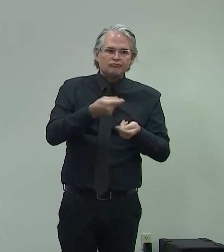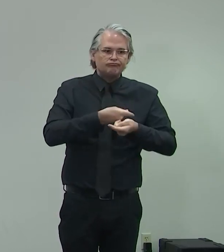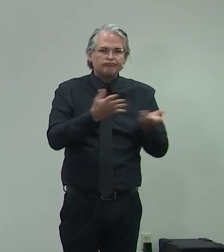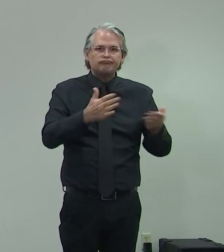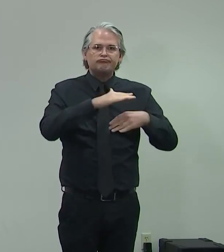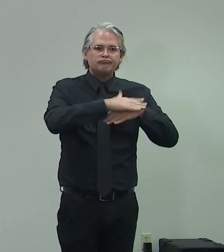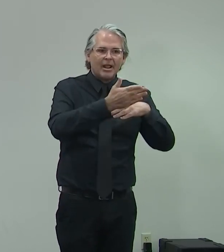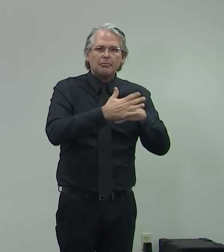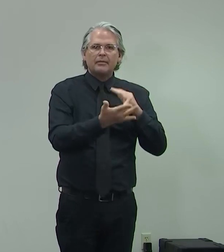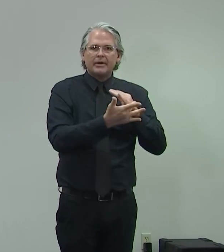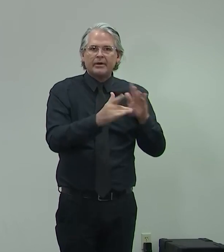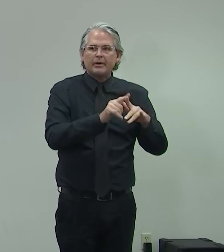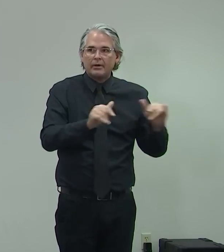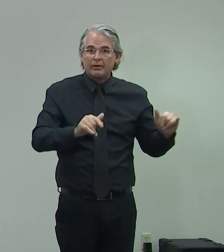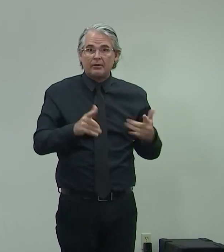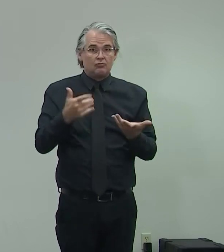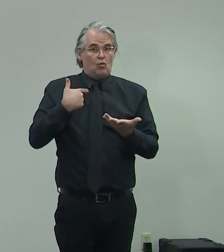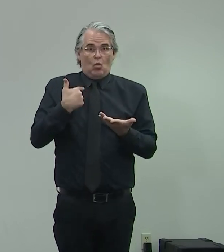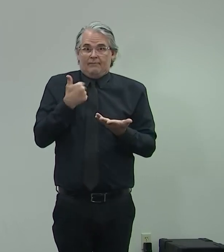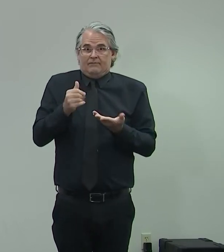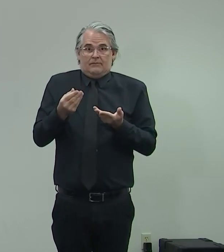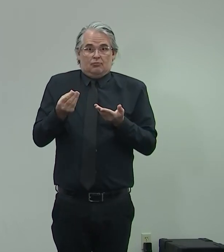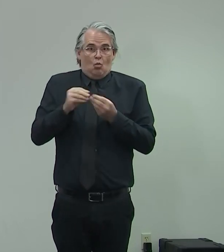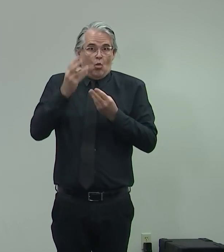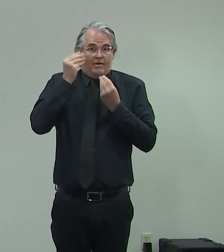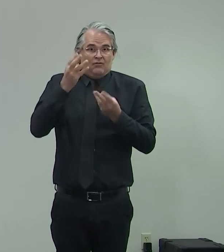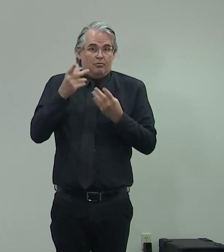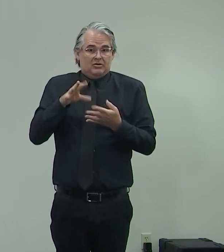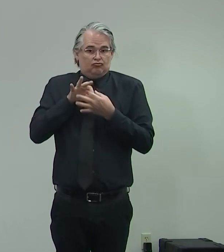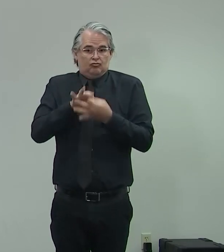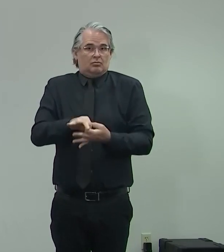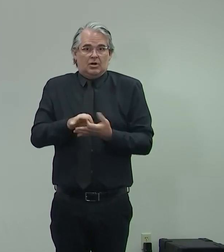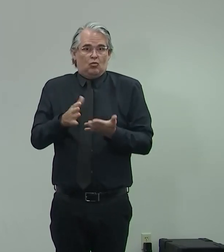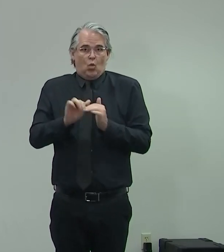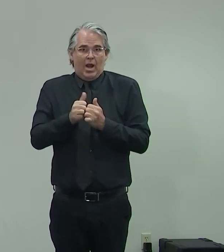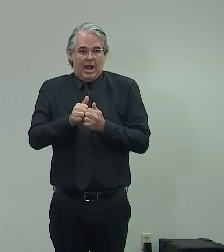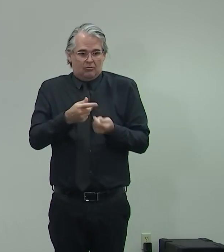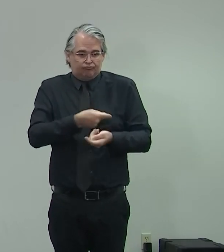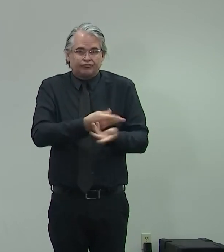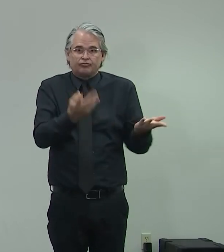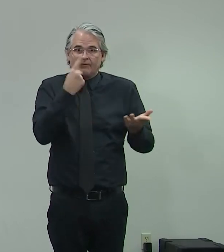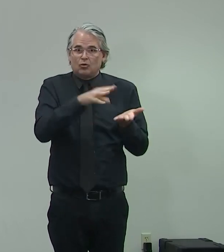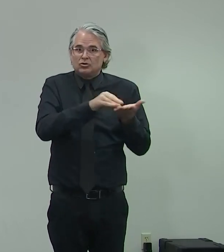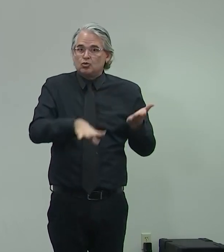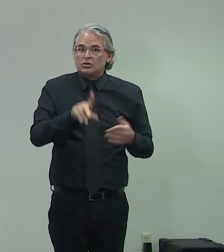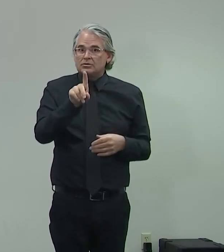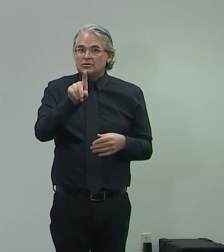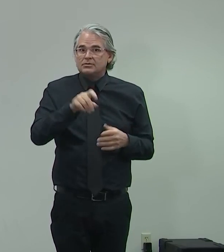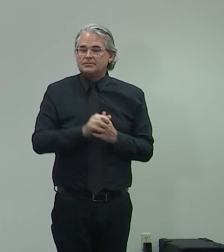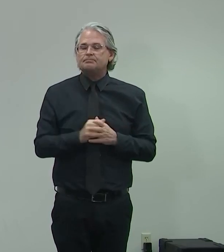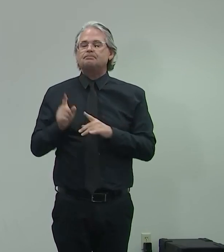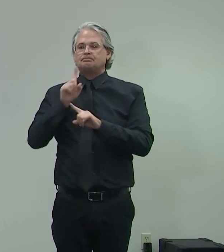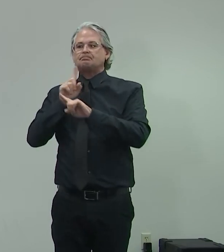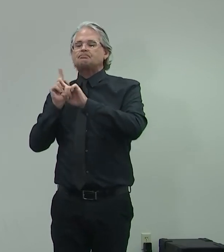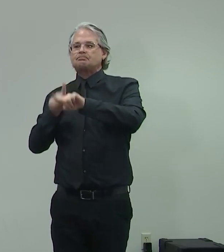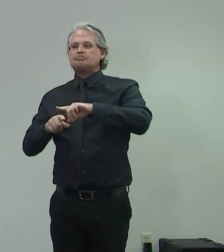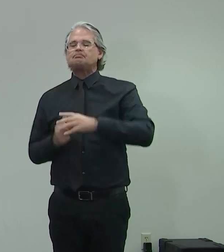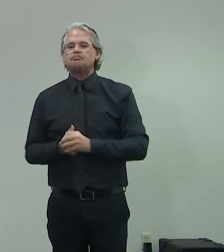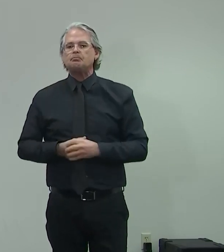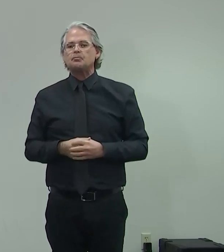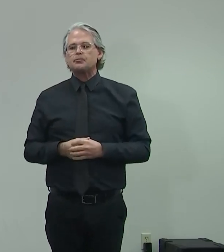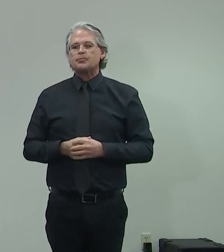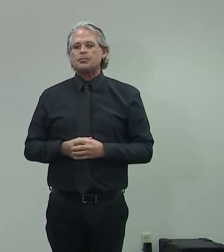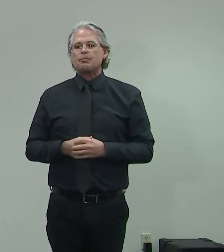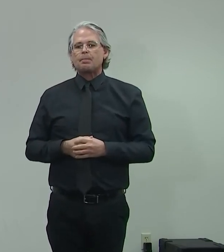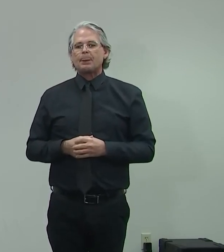access to that for students? Right, and this is one of the things that I want you to understand that always comes that if it's not